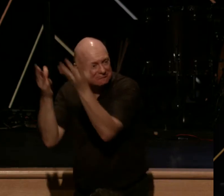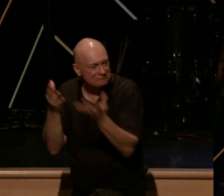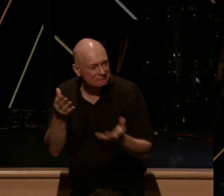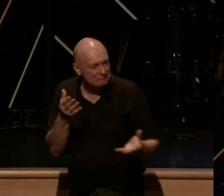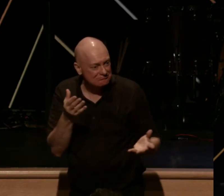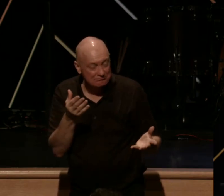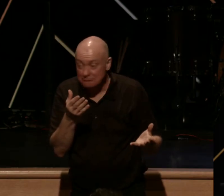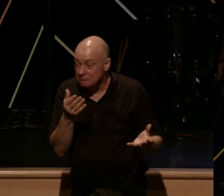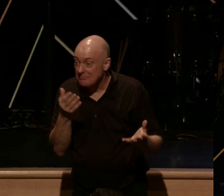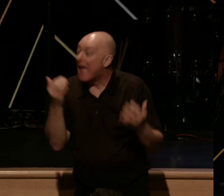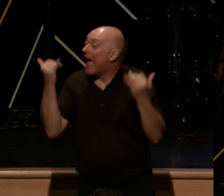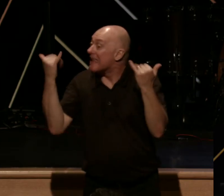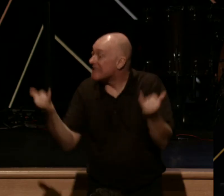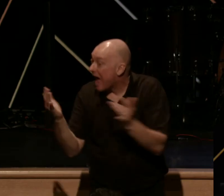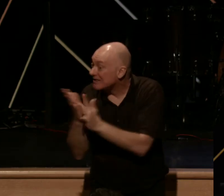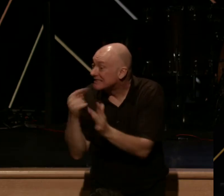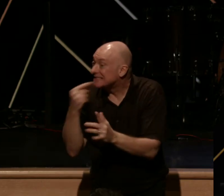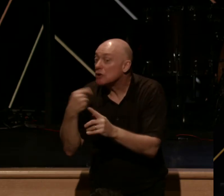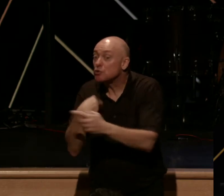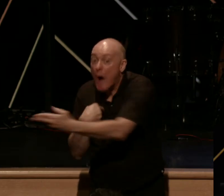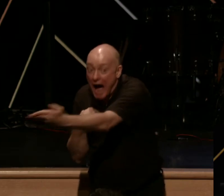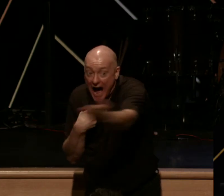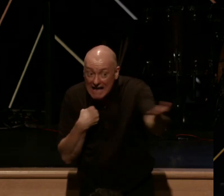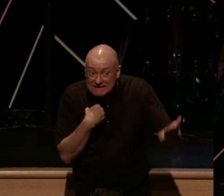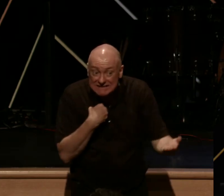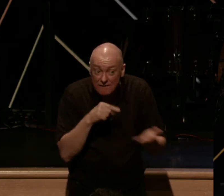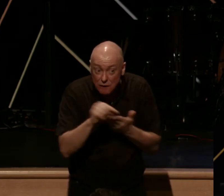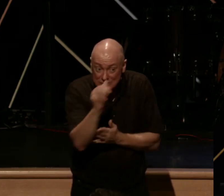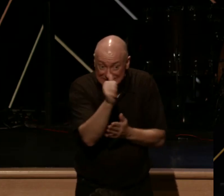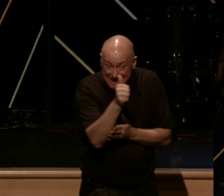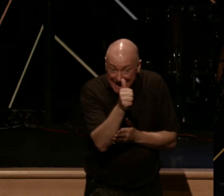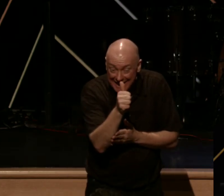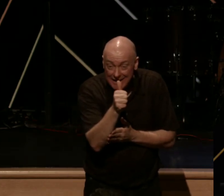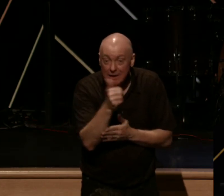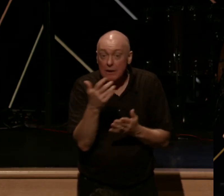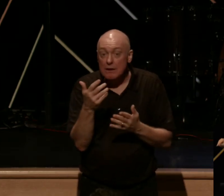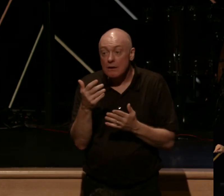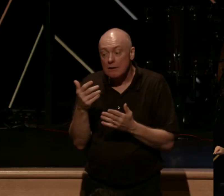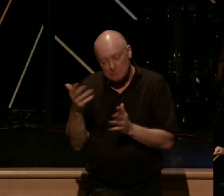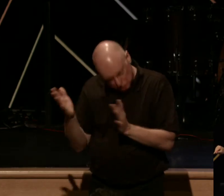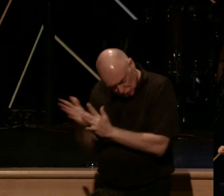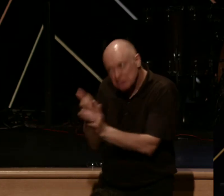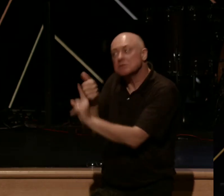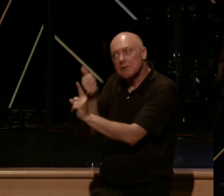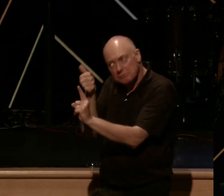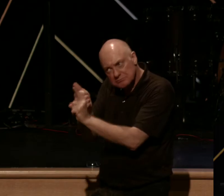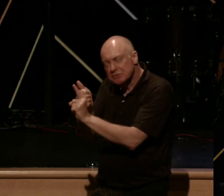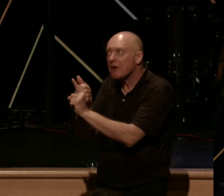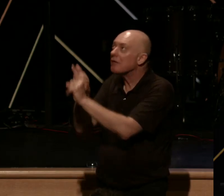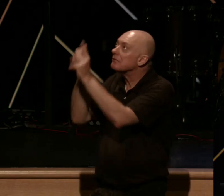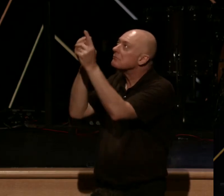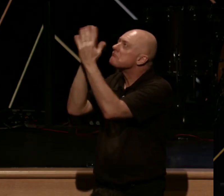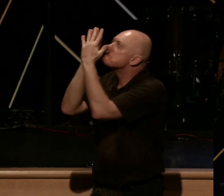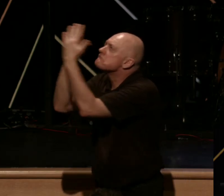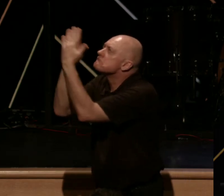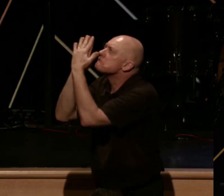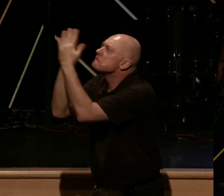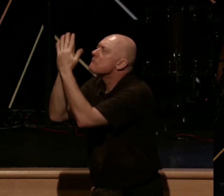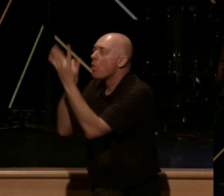And now Jesus says to us in verse 10 that what was true of him is also true for us.